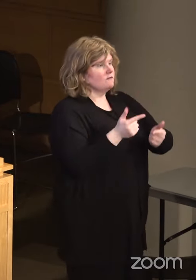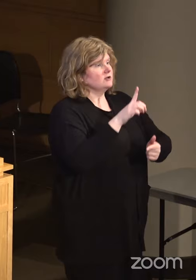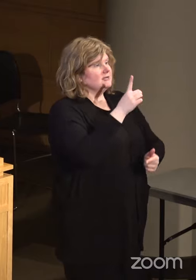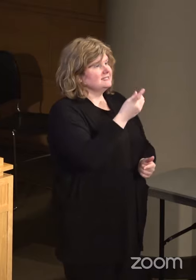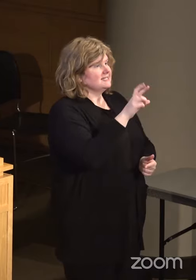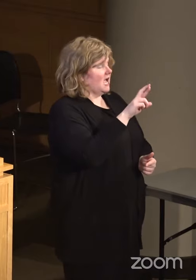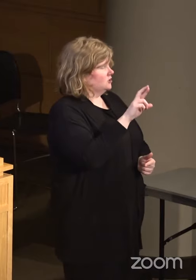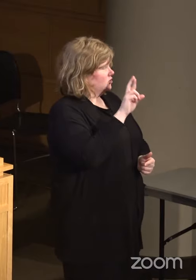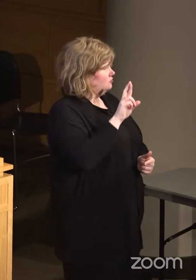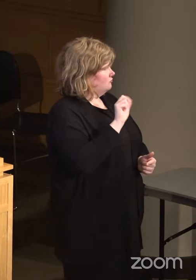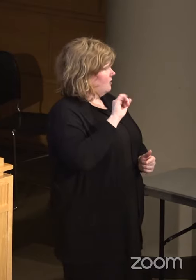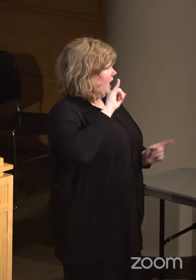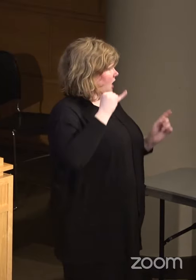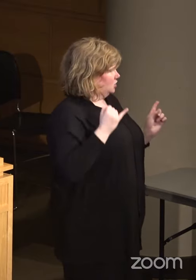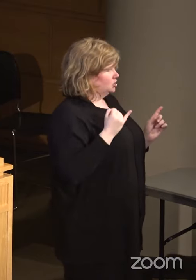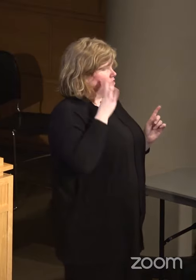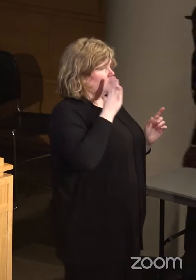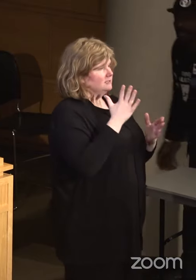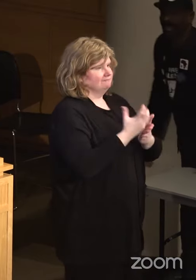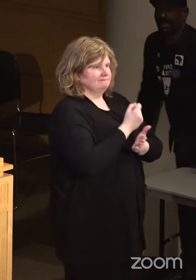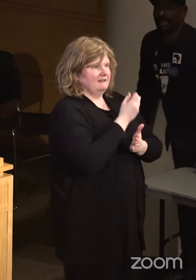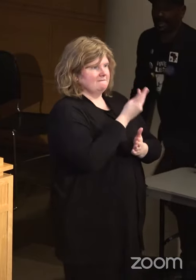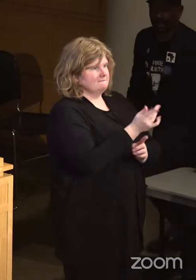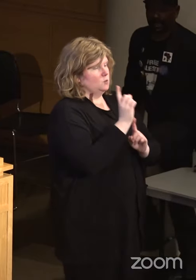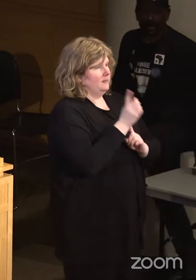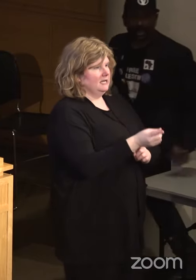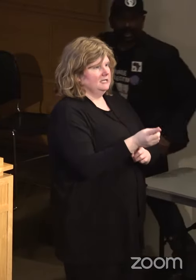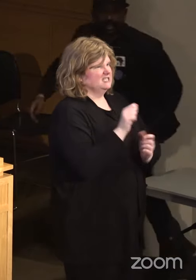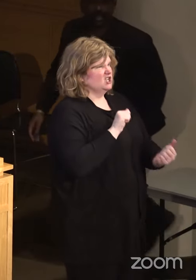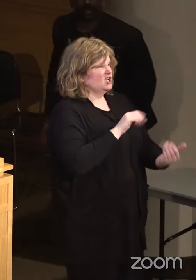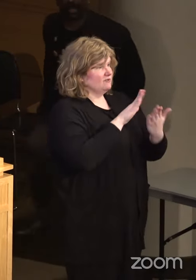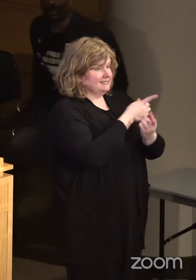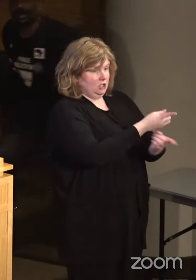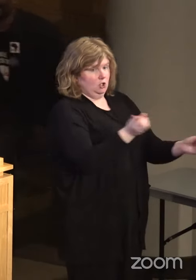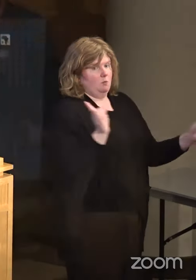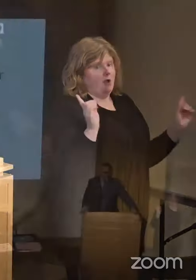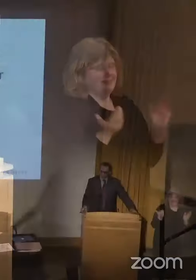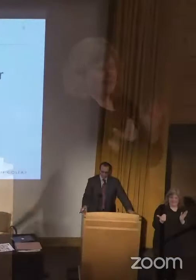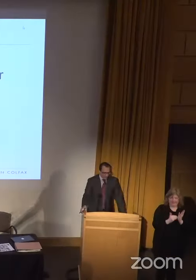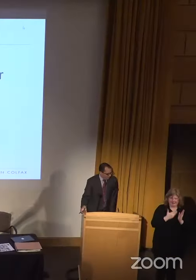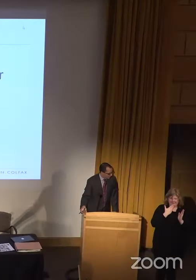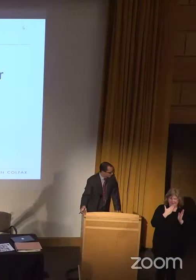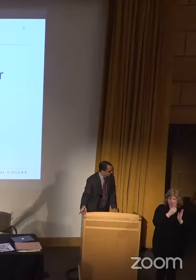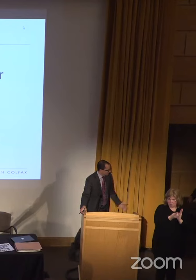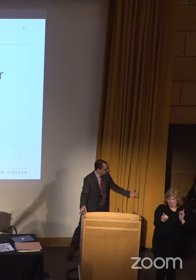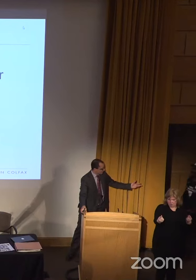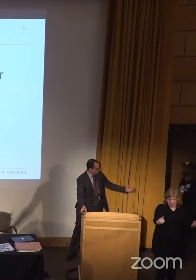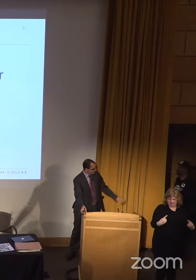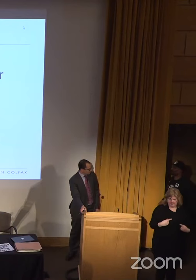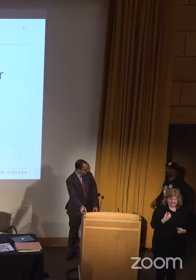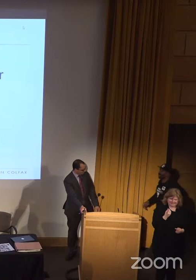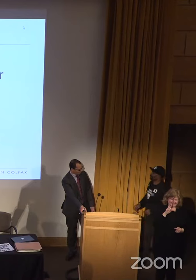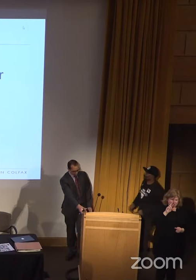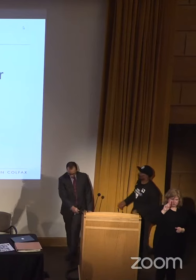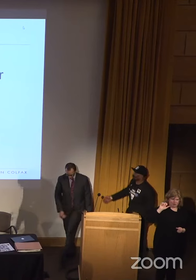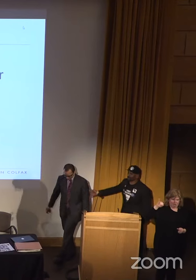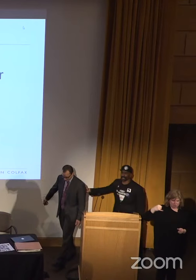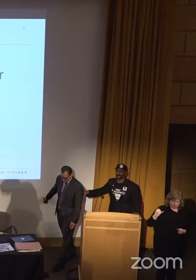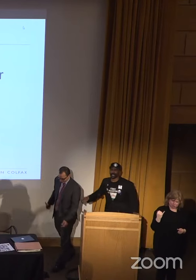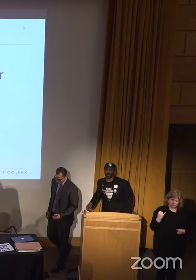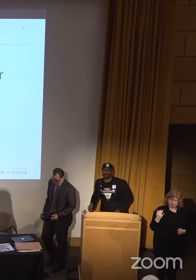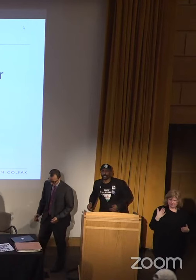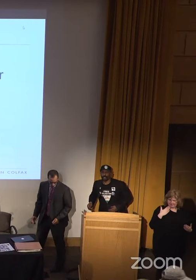Raj, who is going to spend a few minutes addressing you all. Again, thank you all for coming out. Dr. Raj. Thank you.